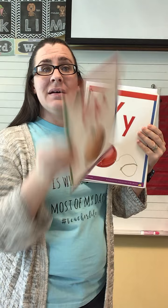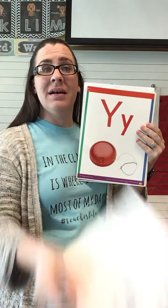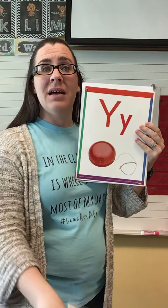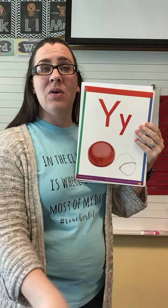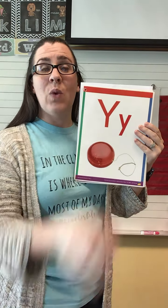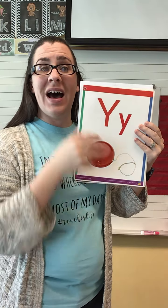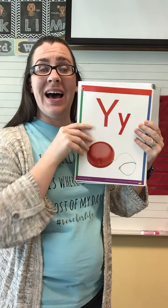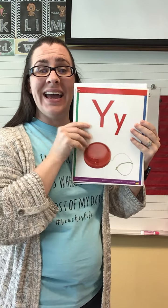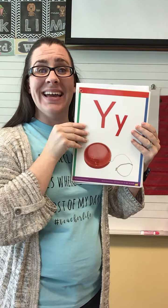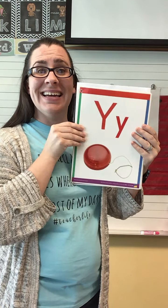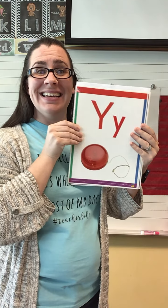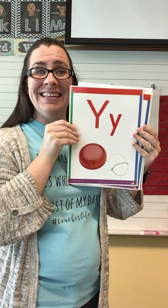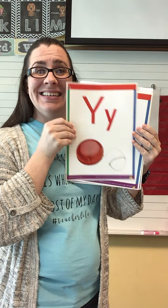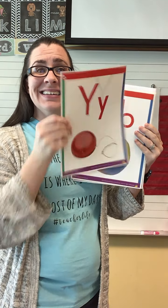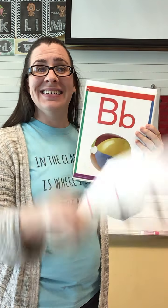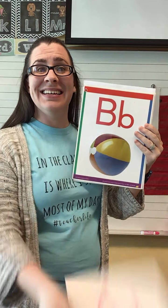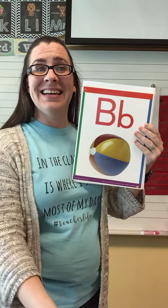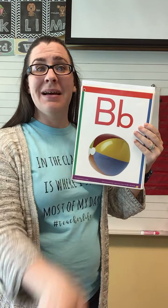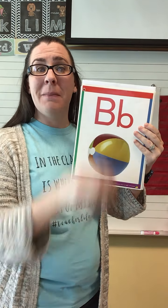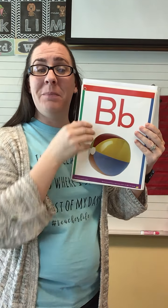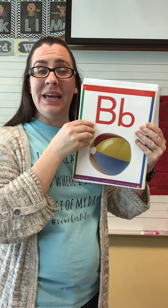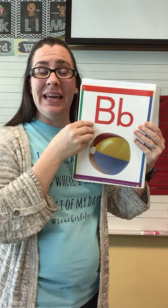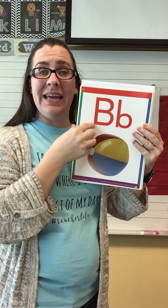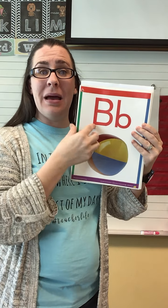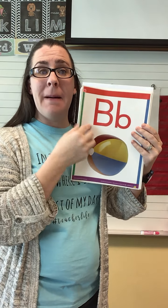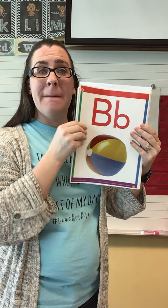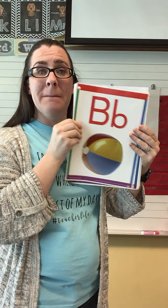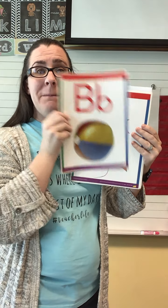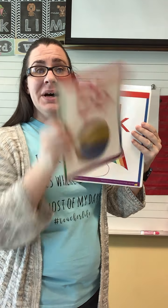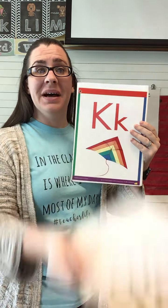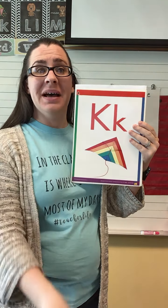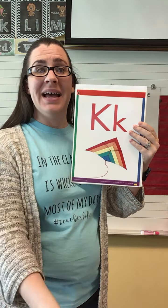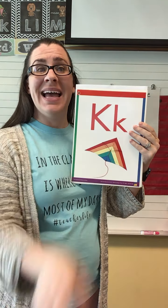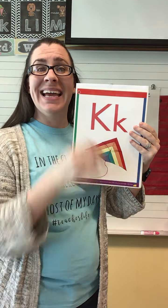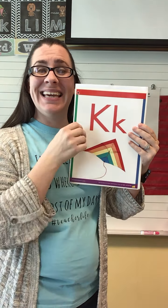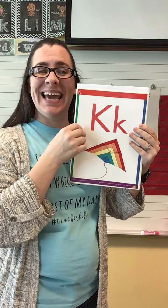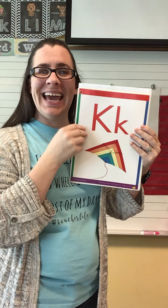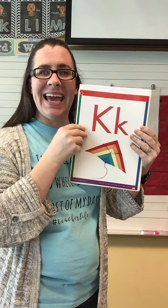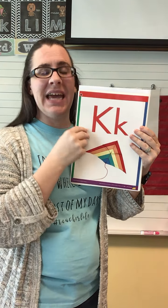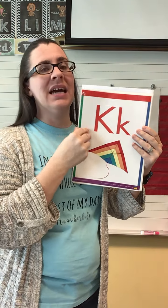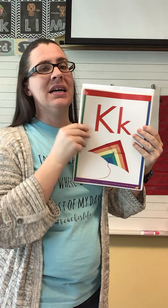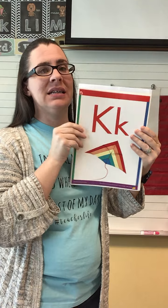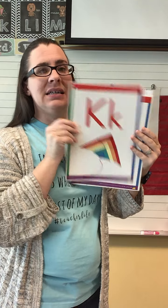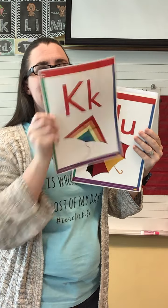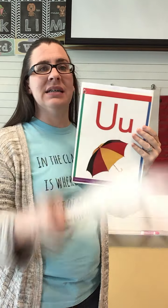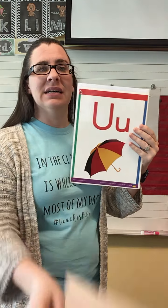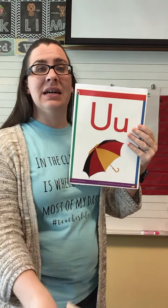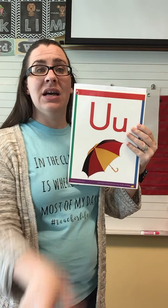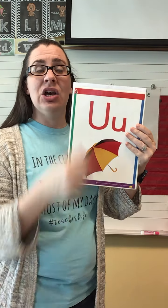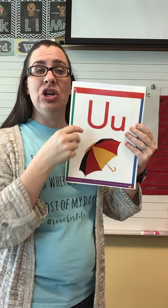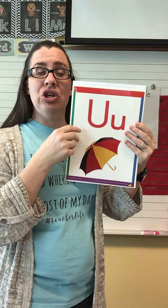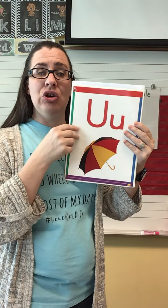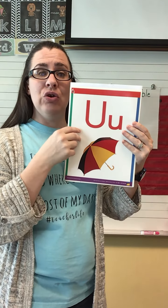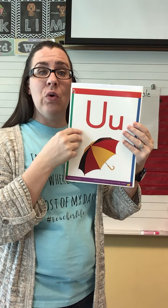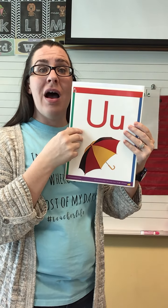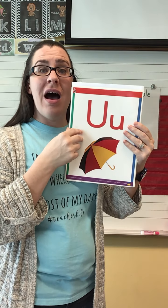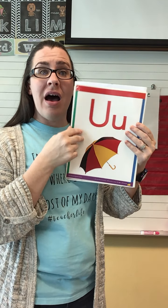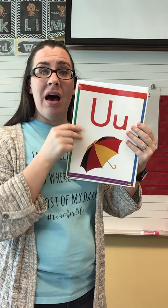Y, Y, B, B, K, K, U, U,